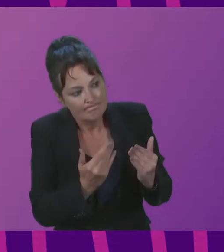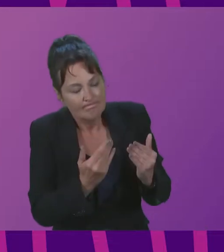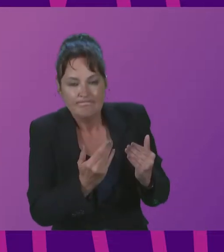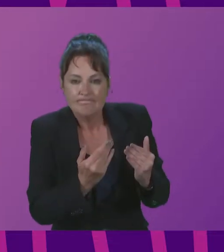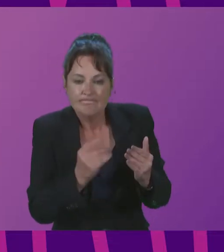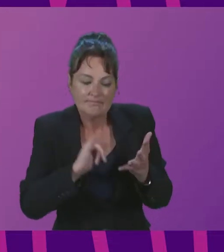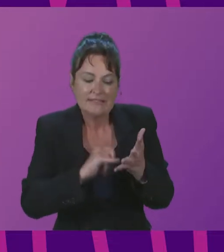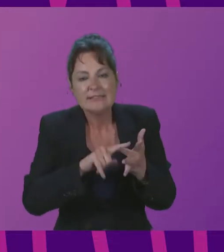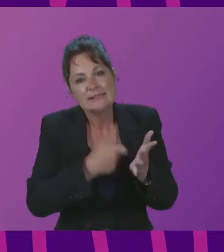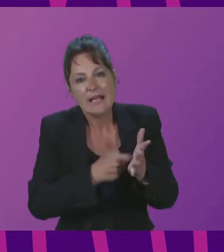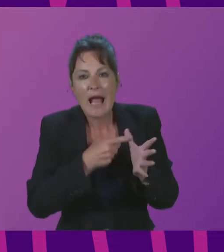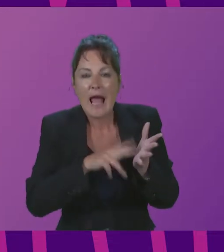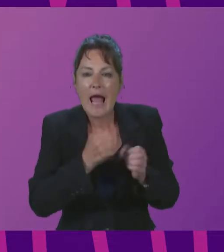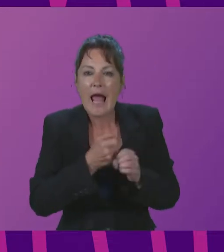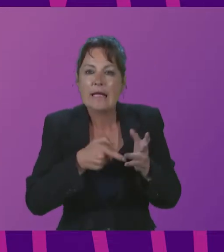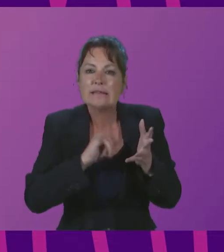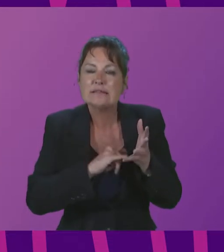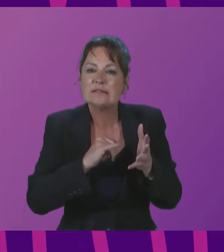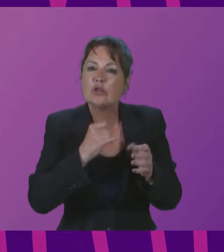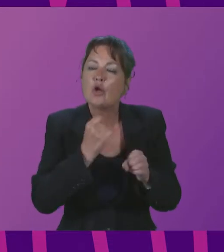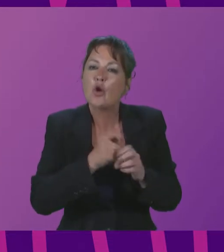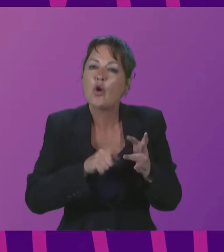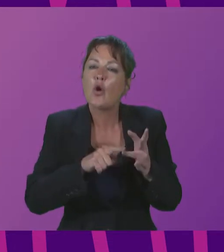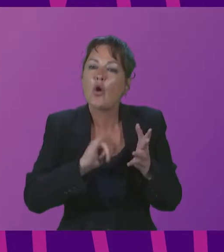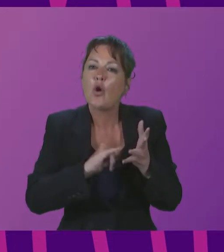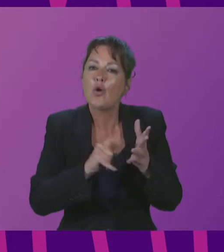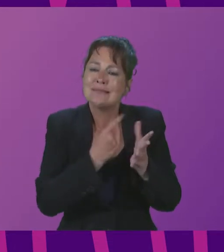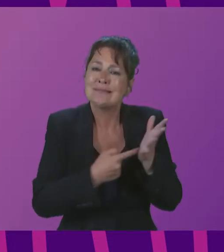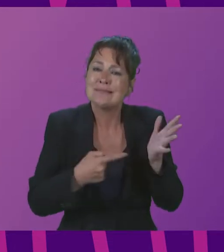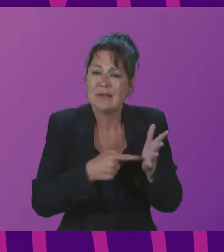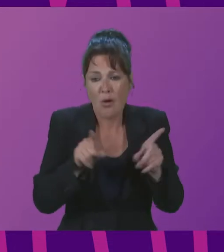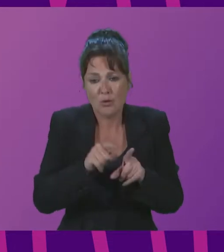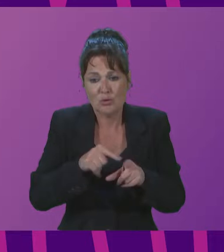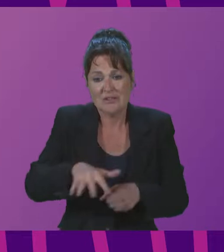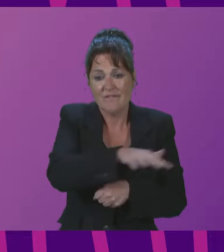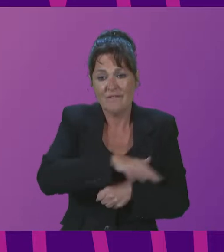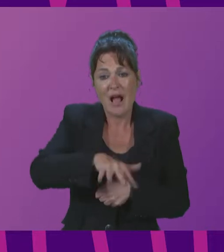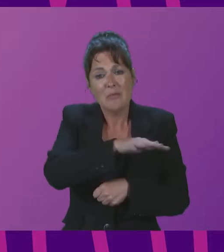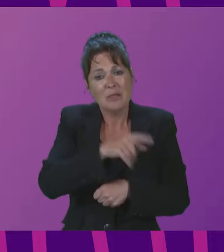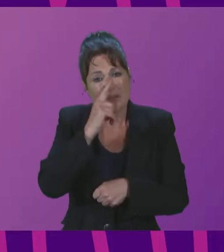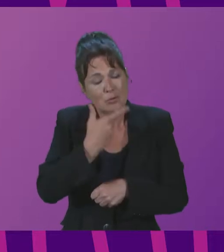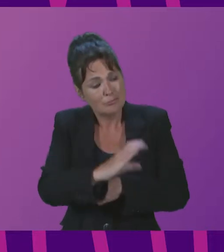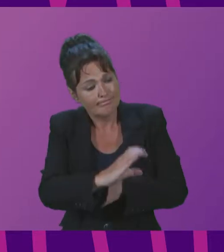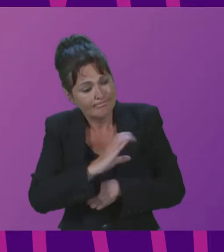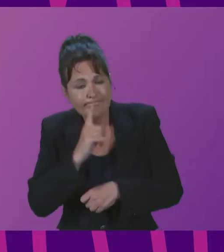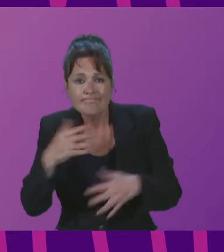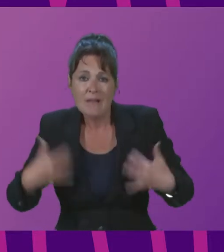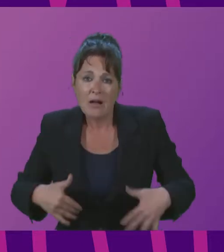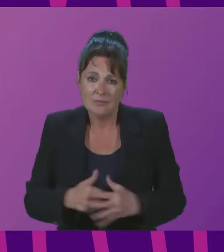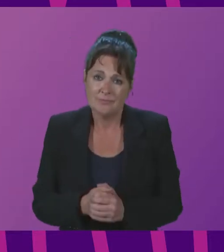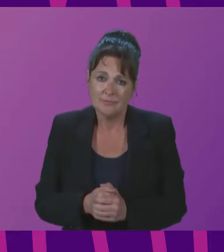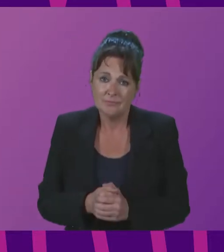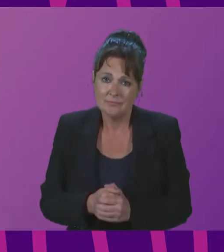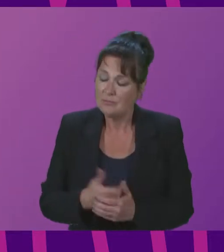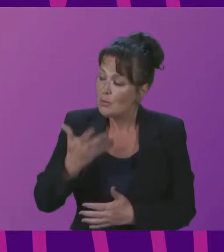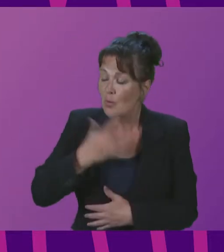and Lady Grossert and Fleur and the family of Angus whose generosity has been remarkable on behalf of trustees